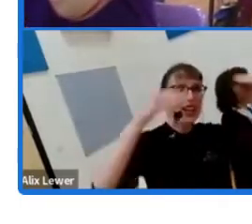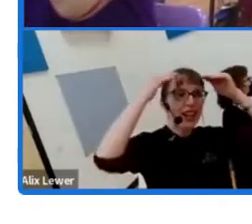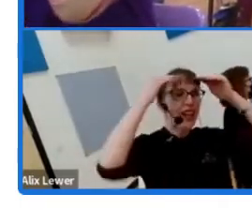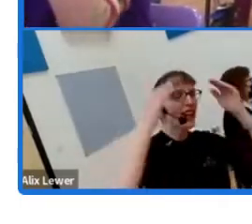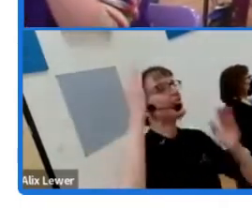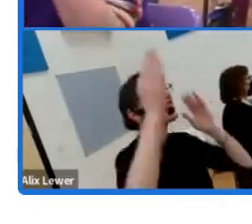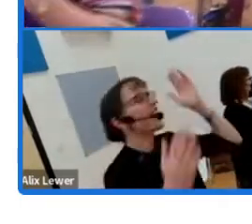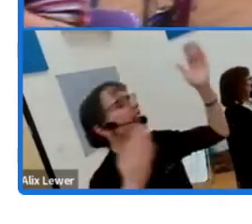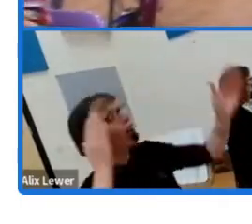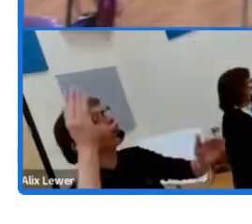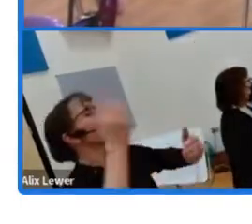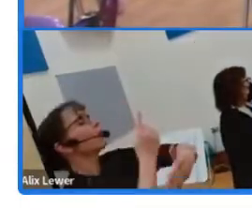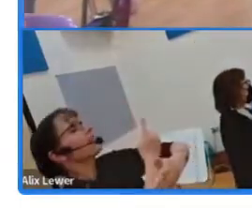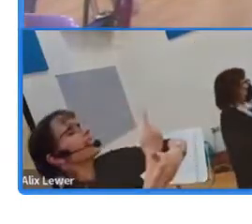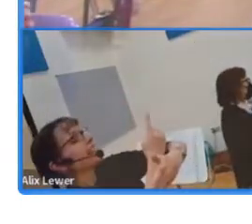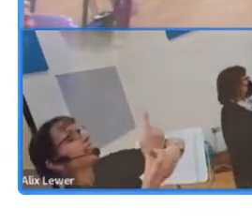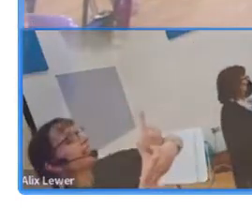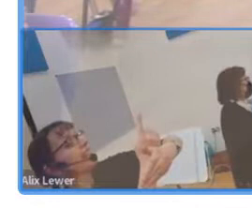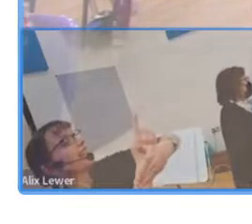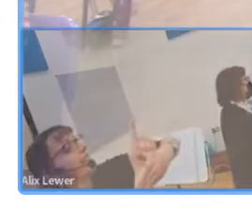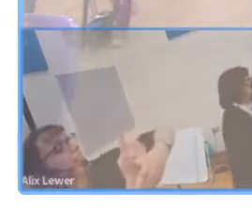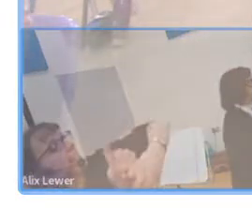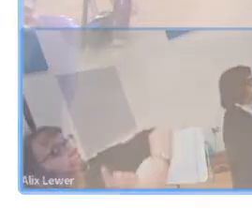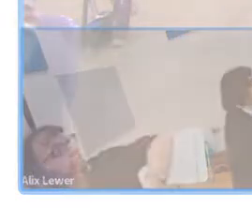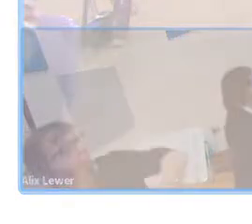let's learn the sign of the week.